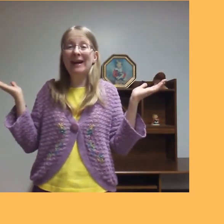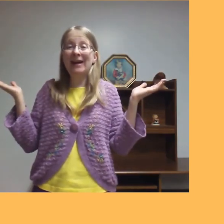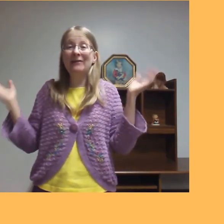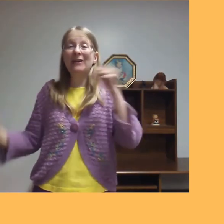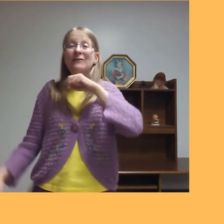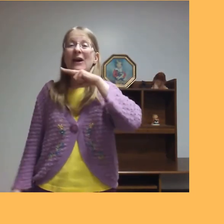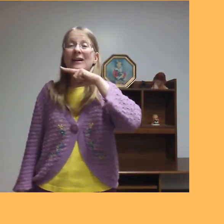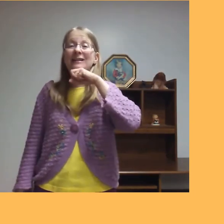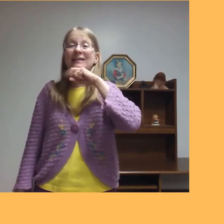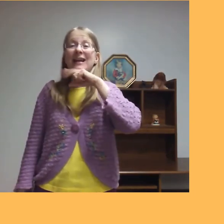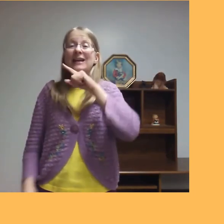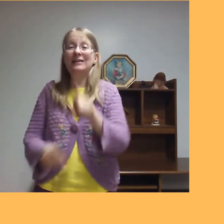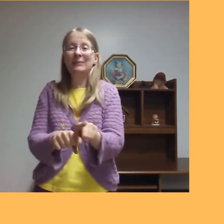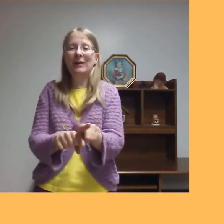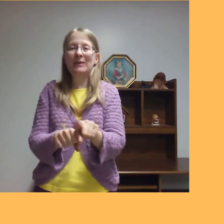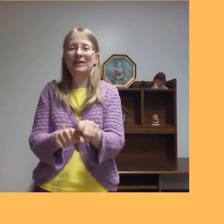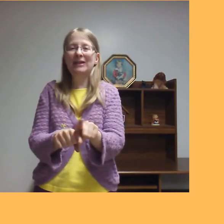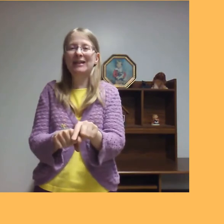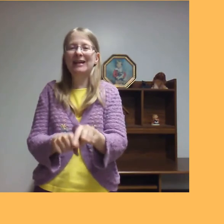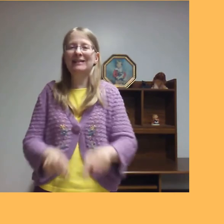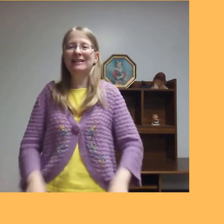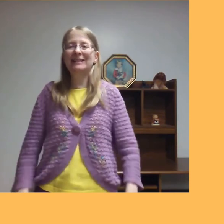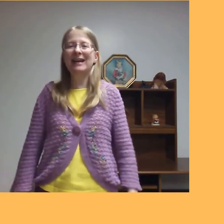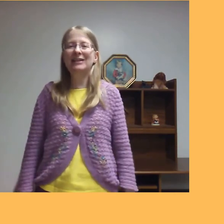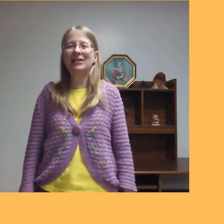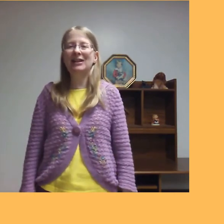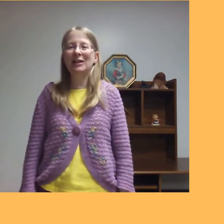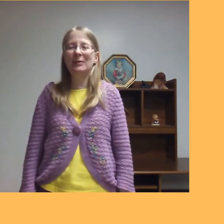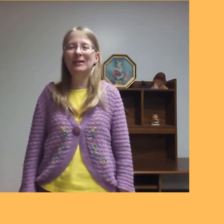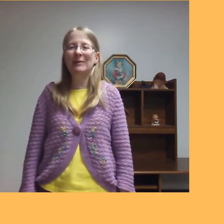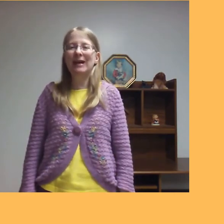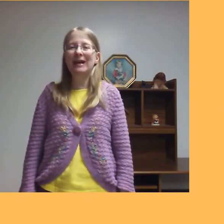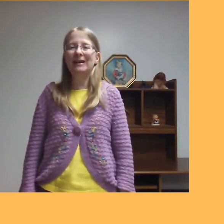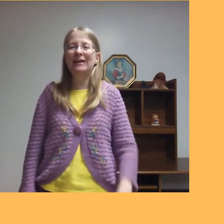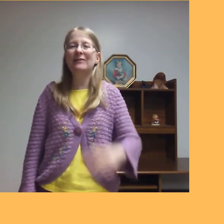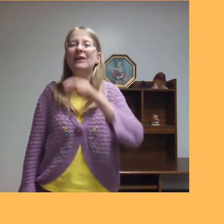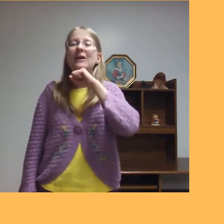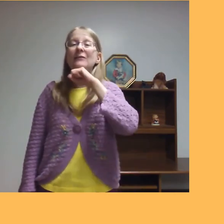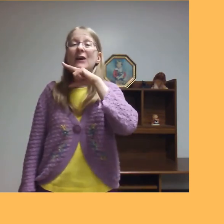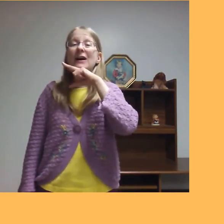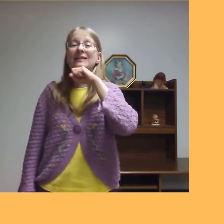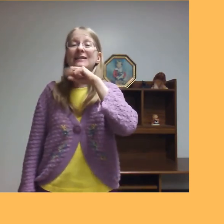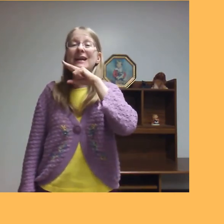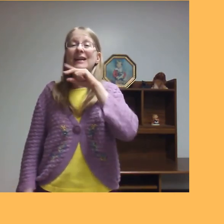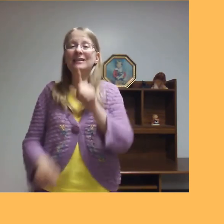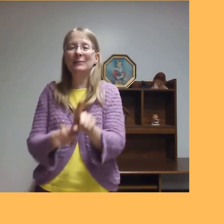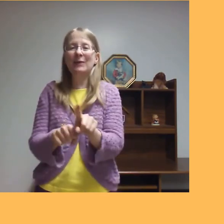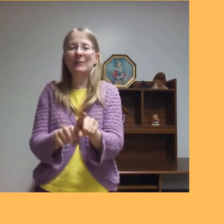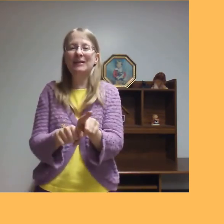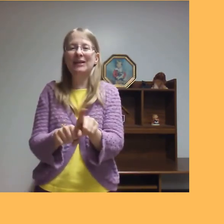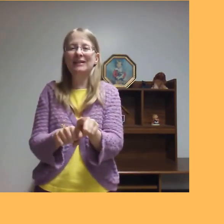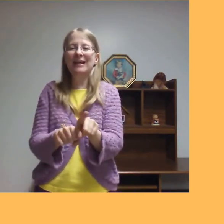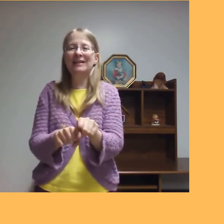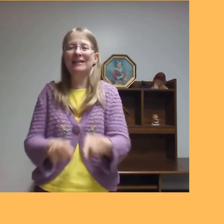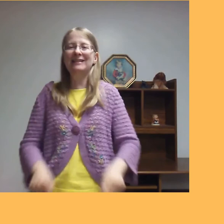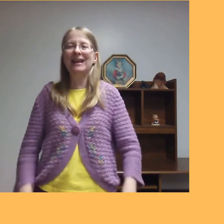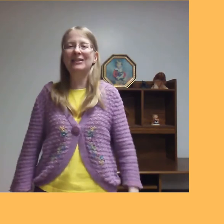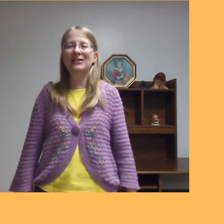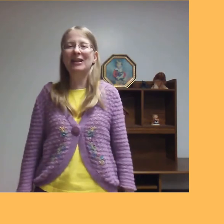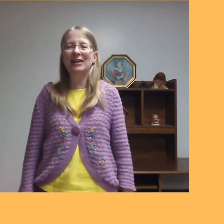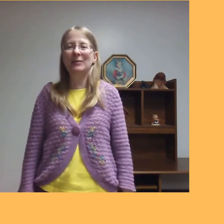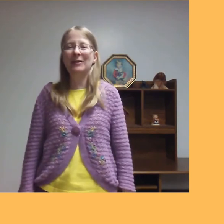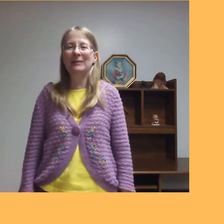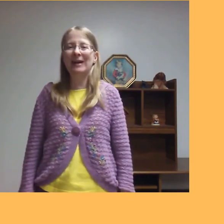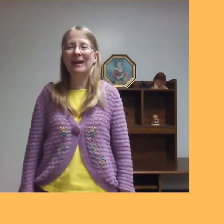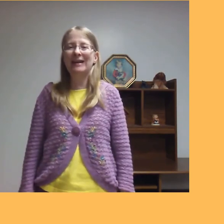made of, frogs and snails and puppy dog tails and such a little boy's made of, frogs and snails and puppy dog tails and